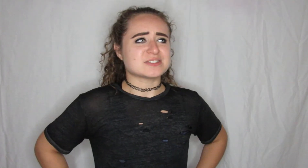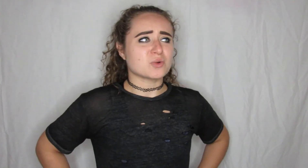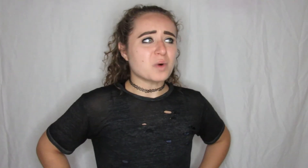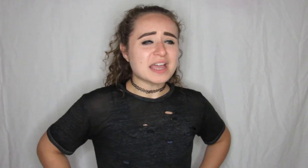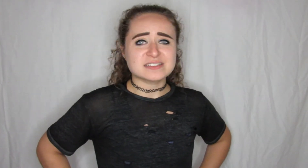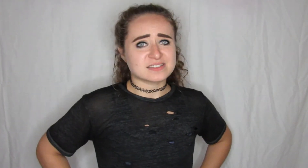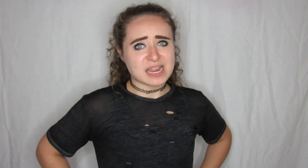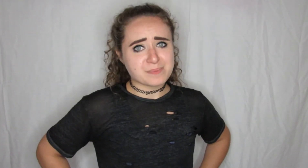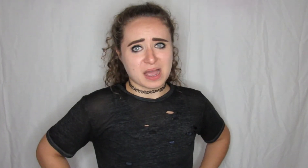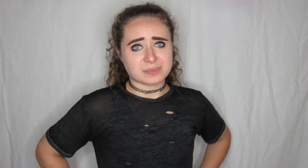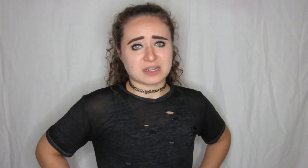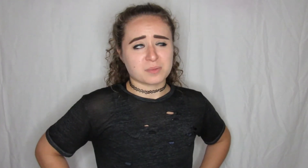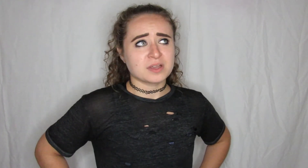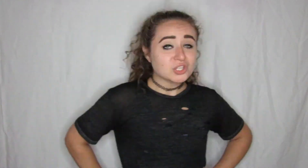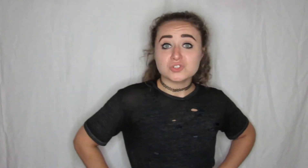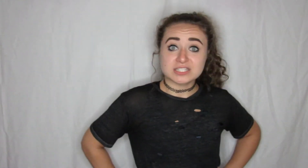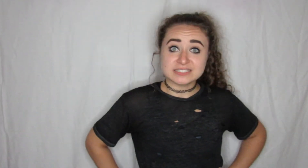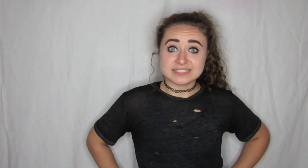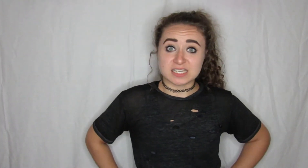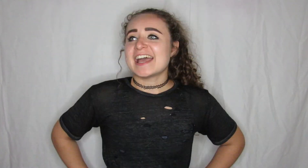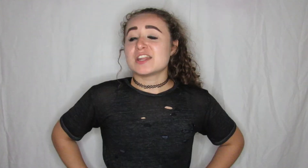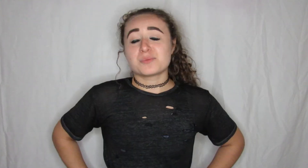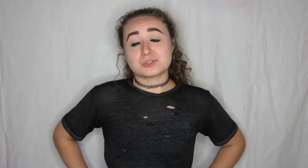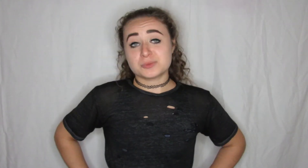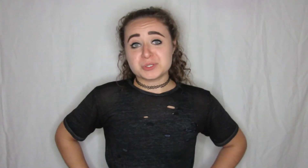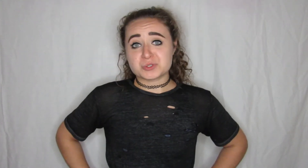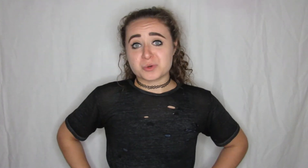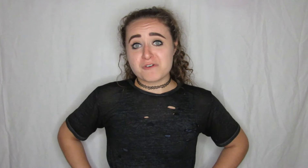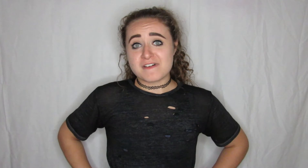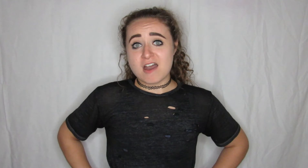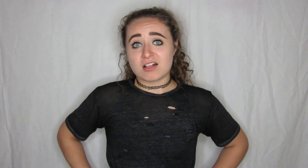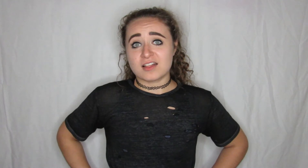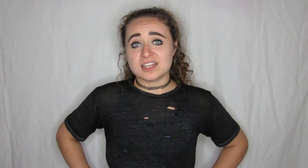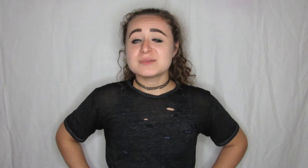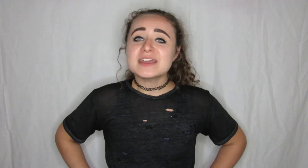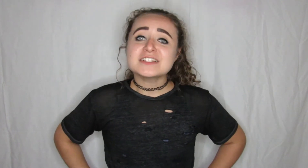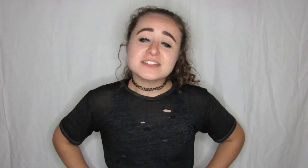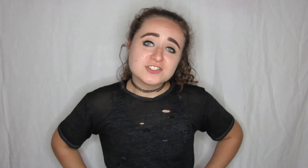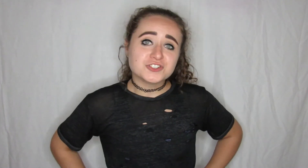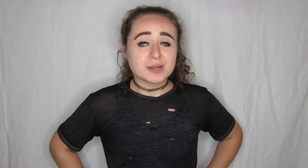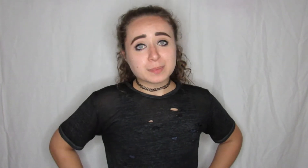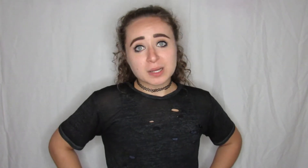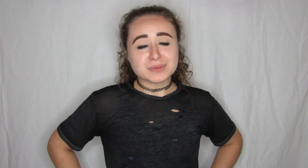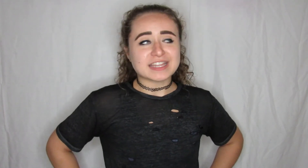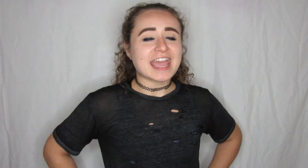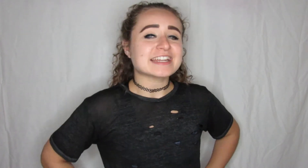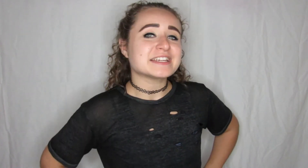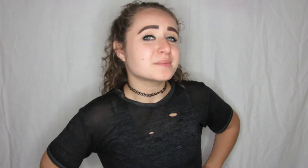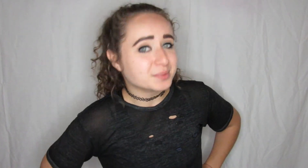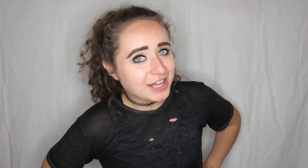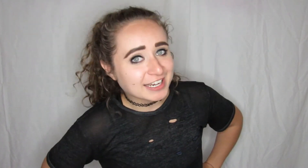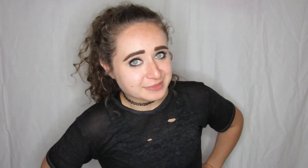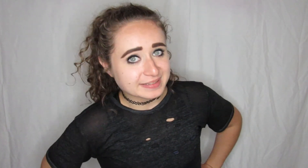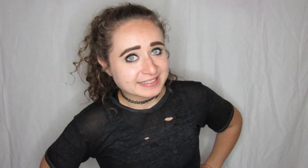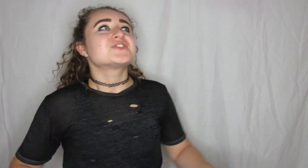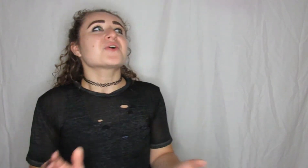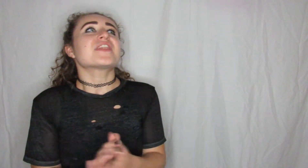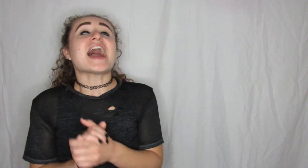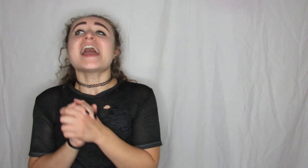so why is his name popping up so I clicked his name and it took me to his profile he made his Instagram public and he unblocked me so that